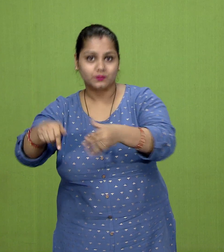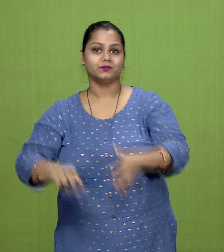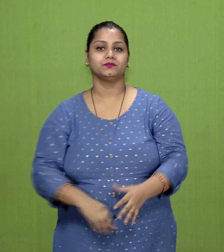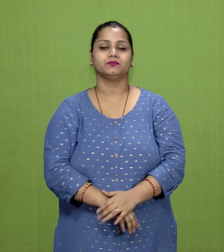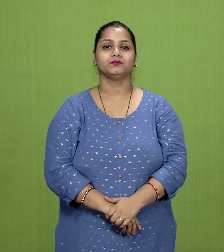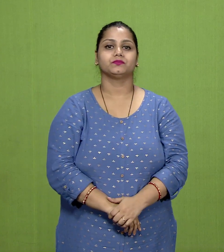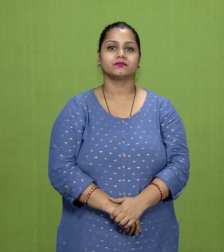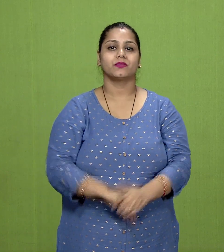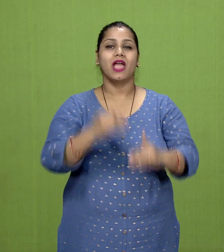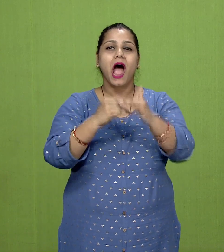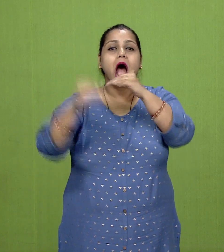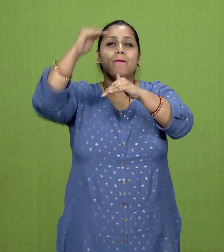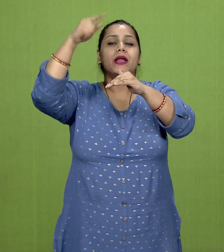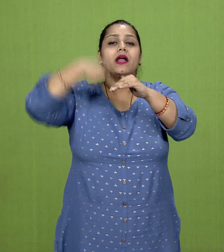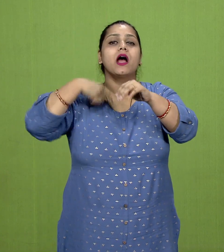Upper Ganga Plains